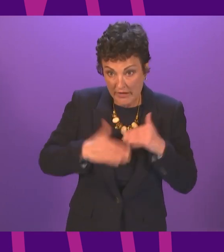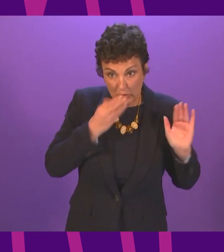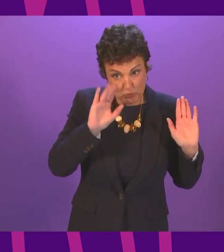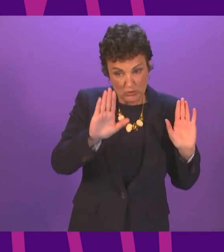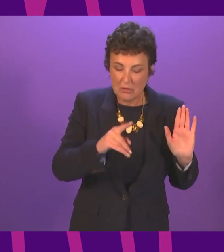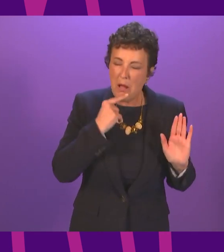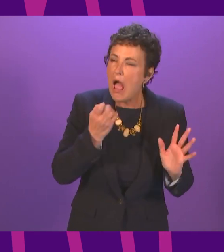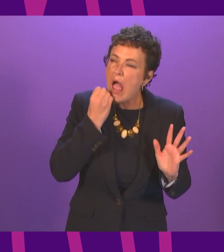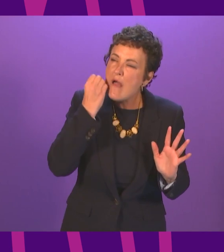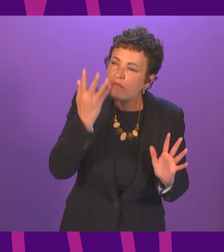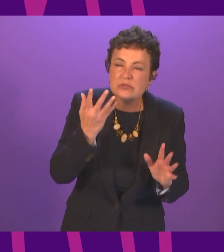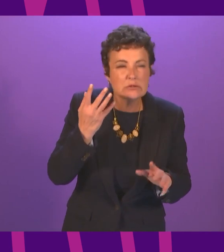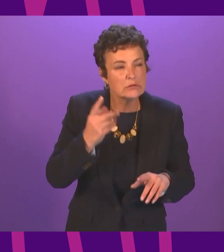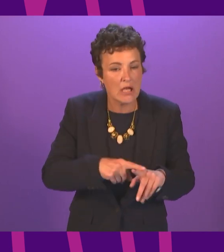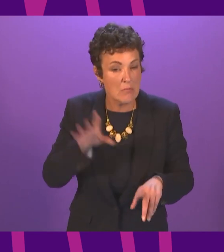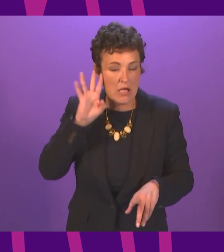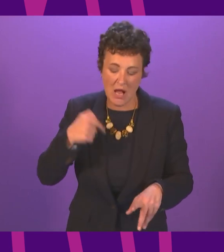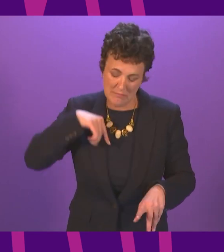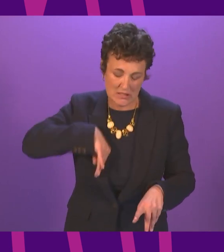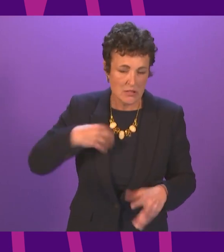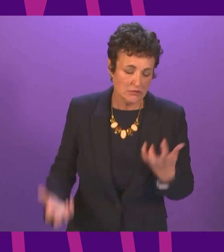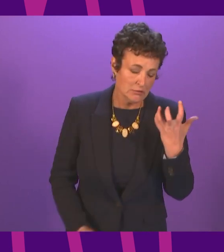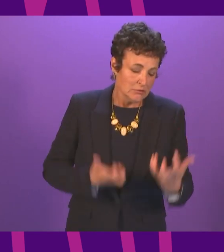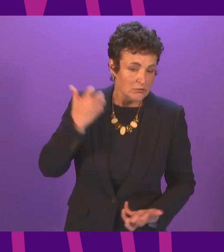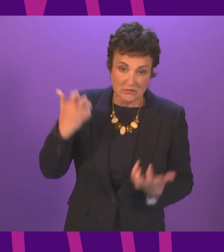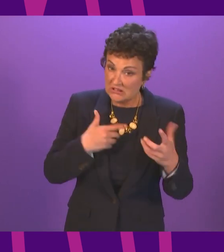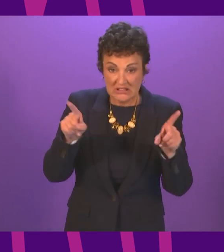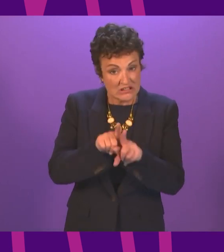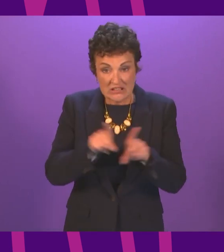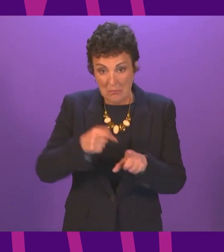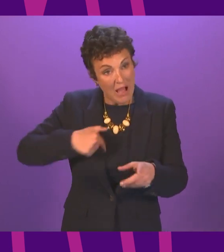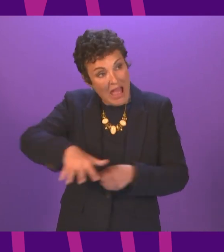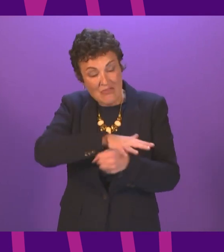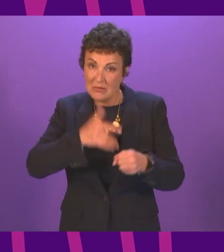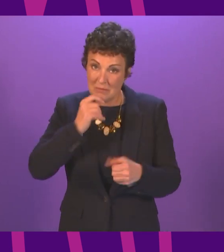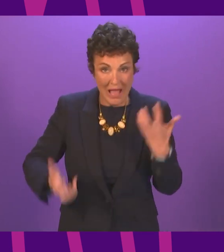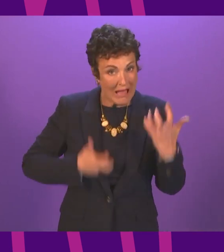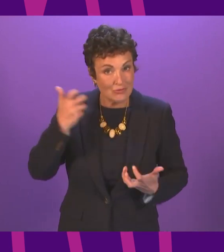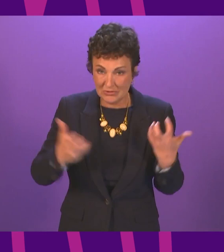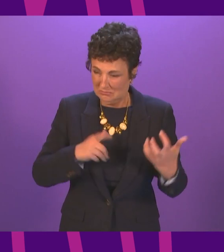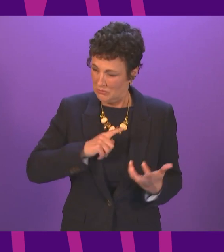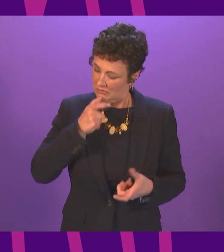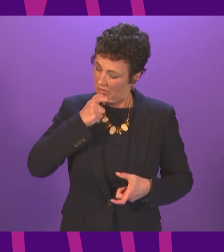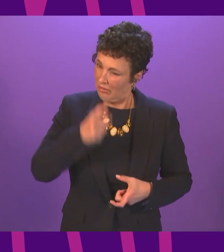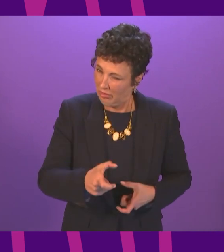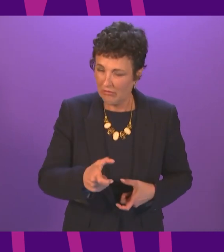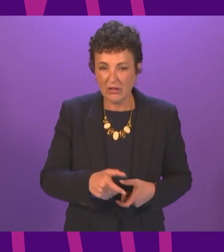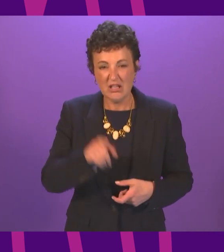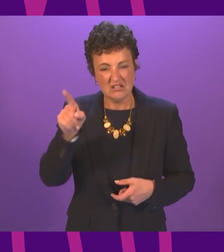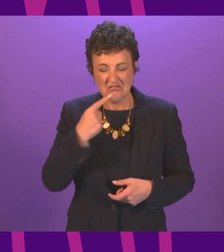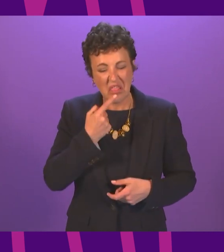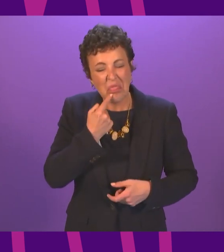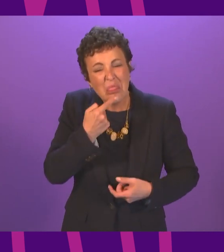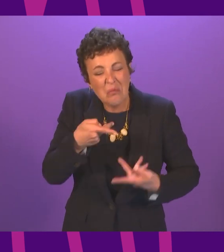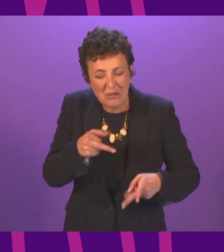it and every time I did hear it it angered me and I know certainly that many people in my community were angered by it also it was crass